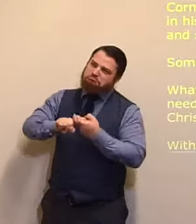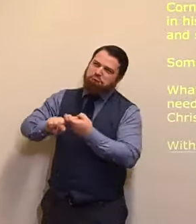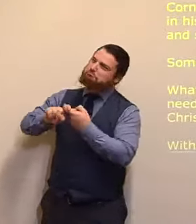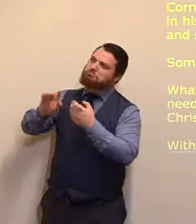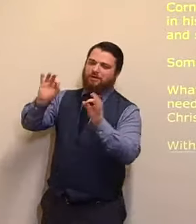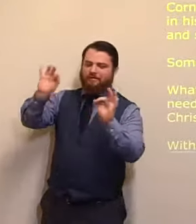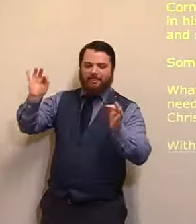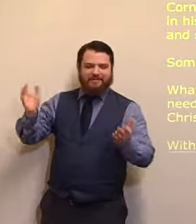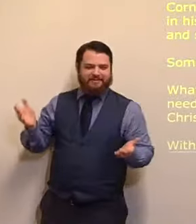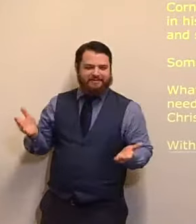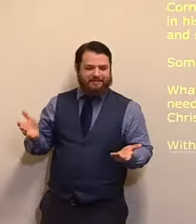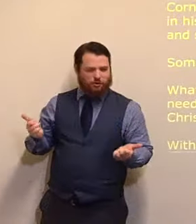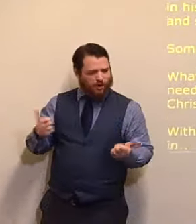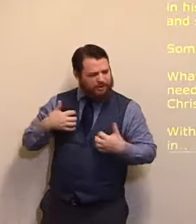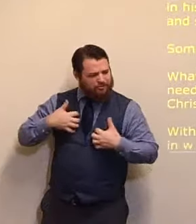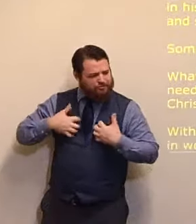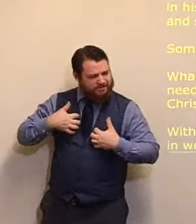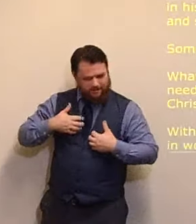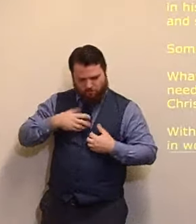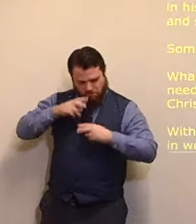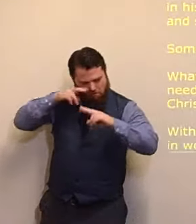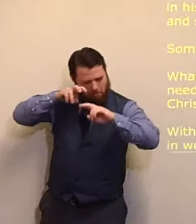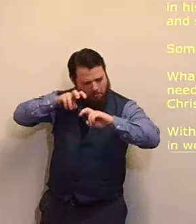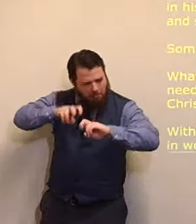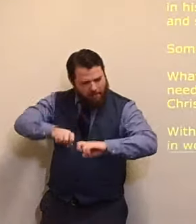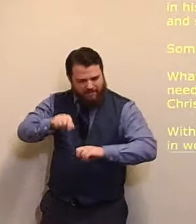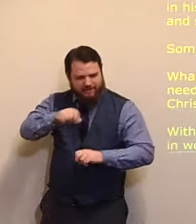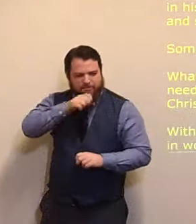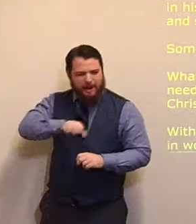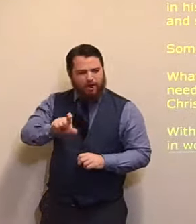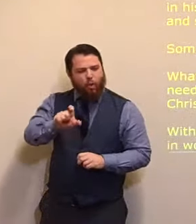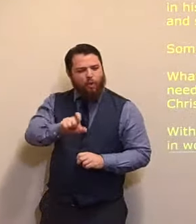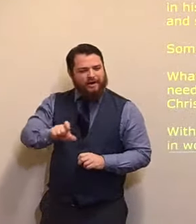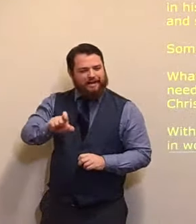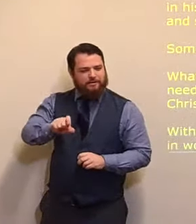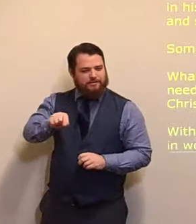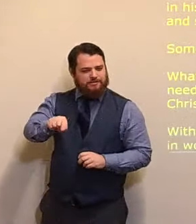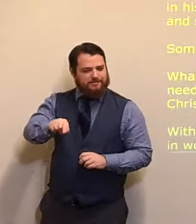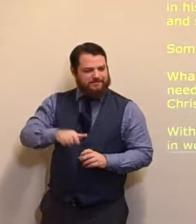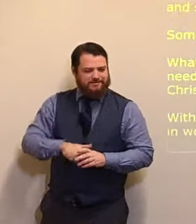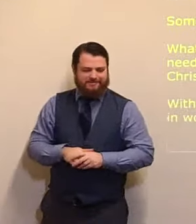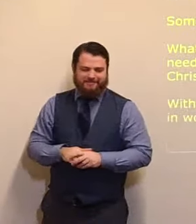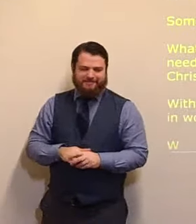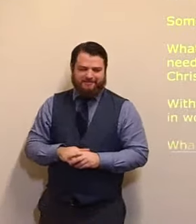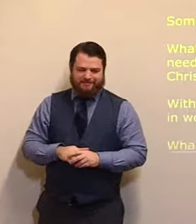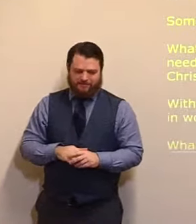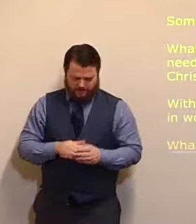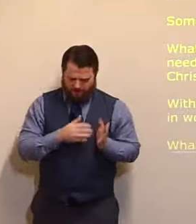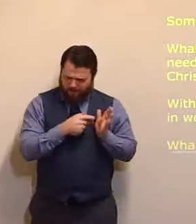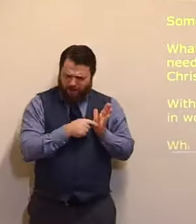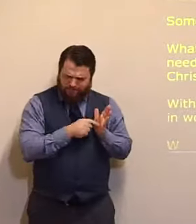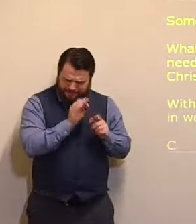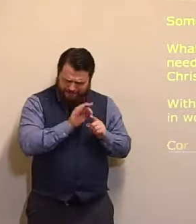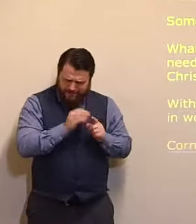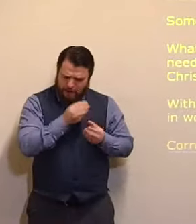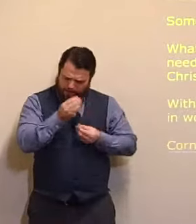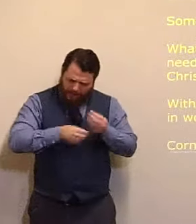qualities, look the virtues, great things, that have been said, about Cornelius. Right?